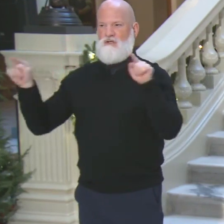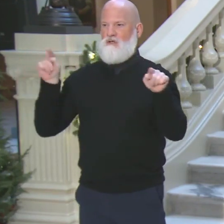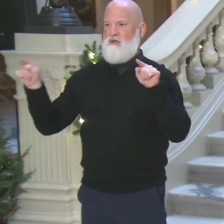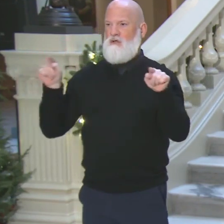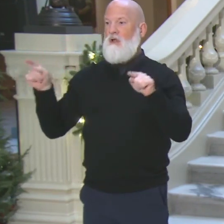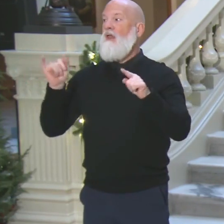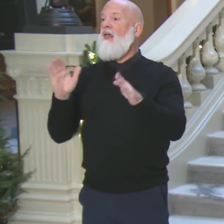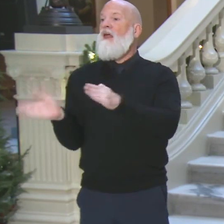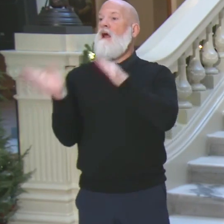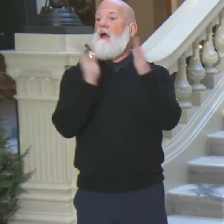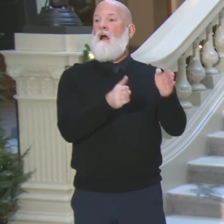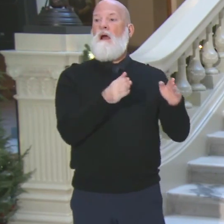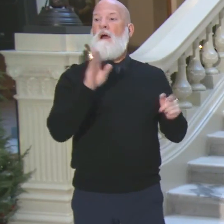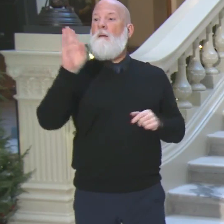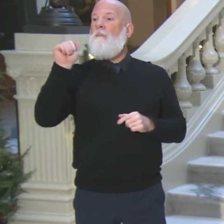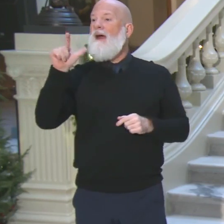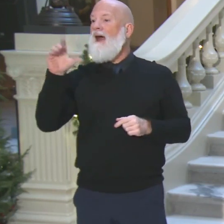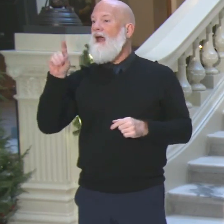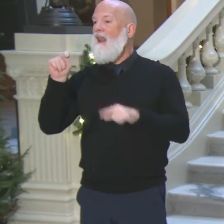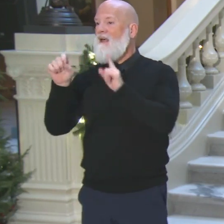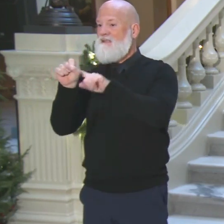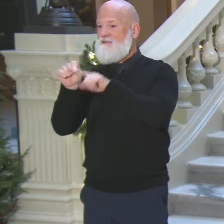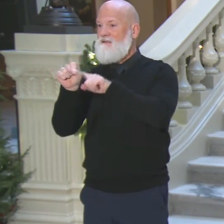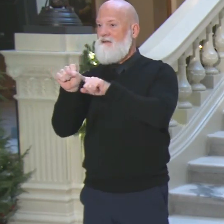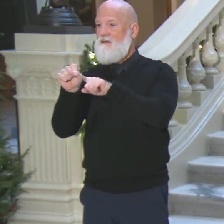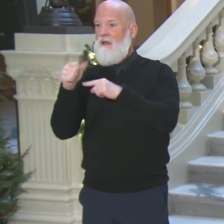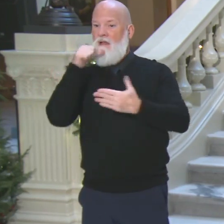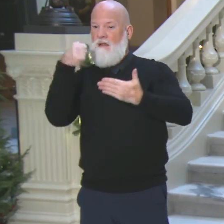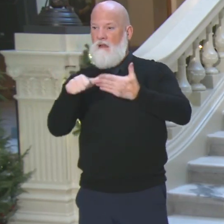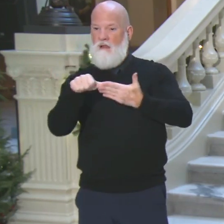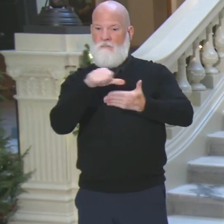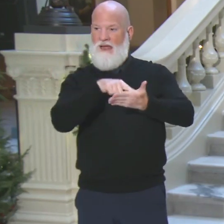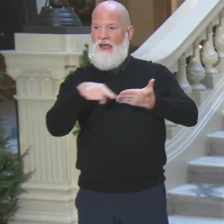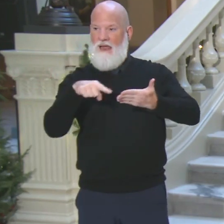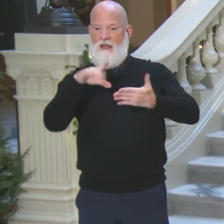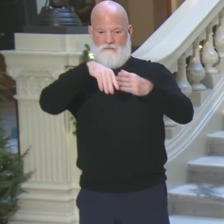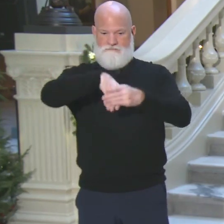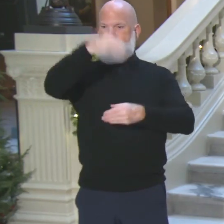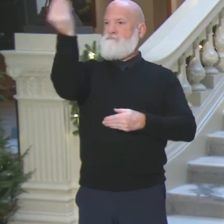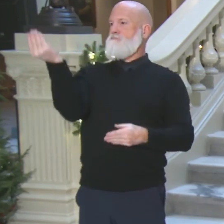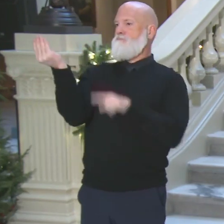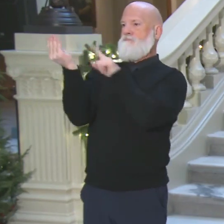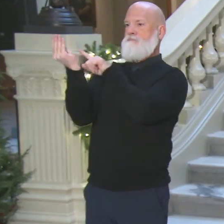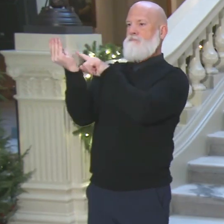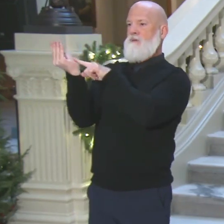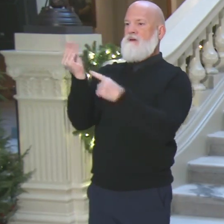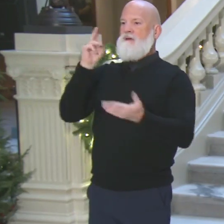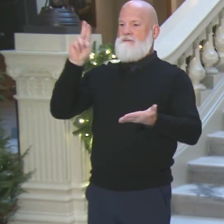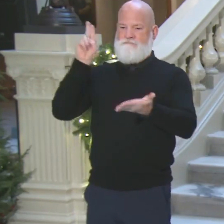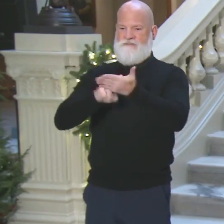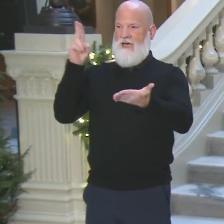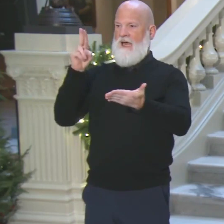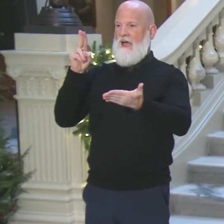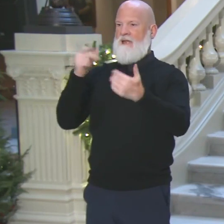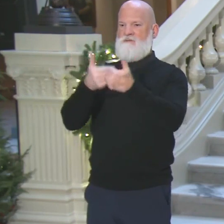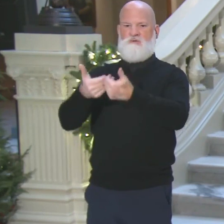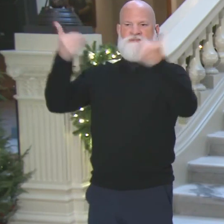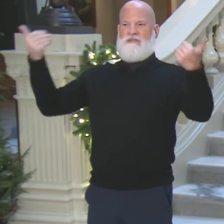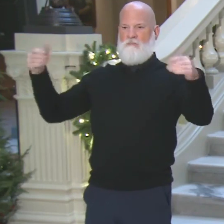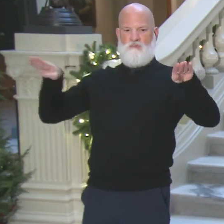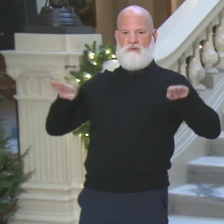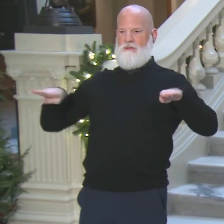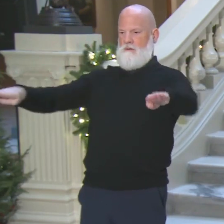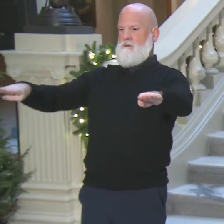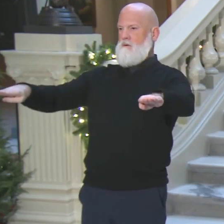is separated from the secrecy sleeve, there is no way to go claw that vote back. It is in the system.